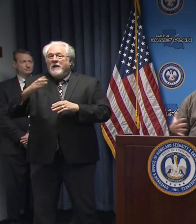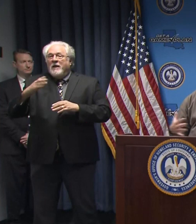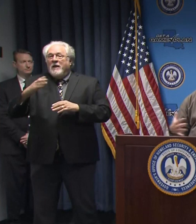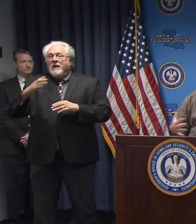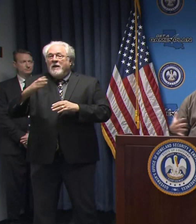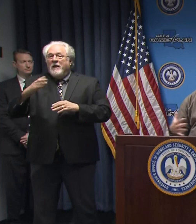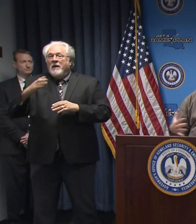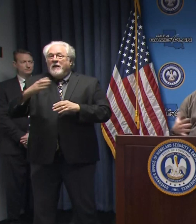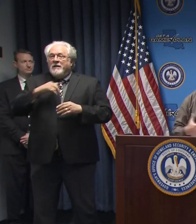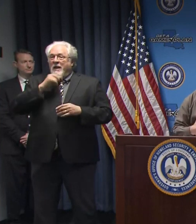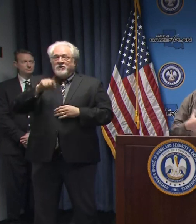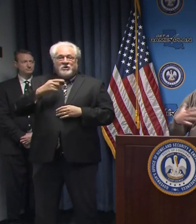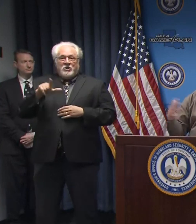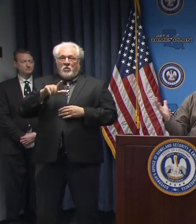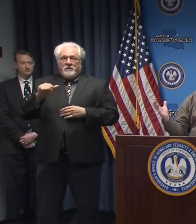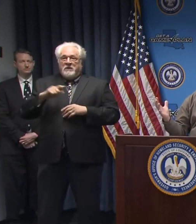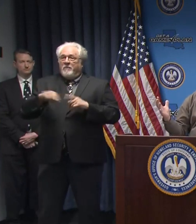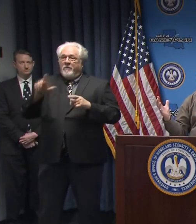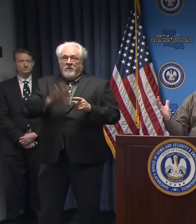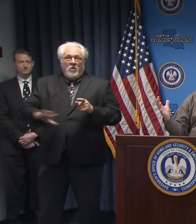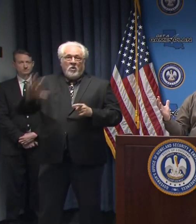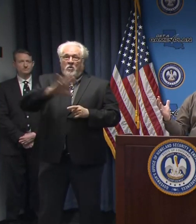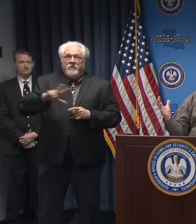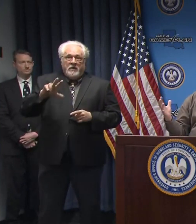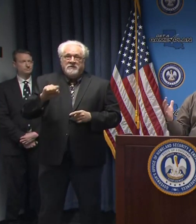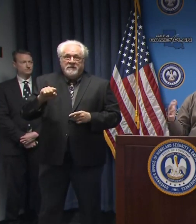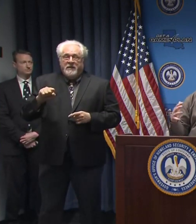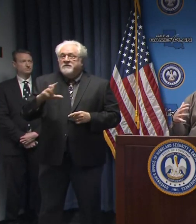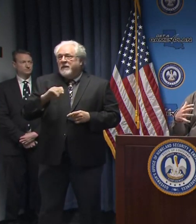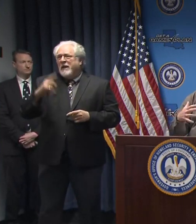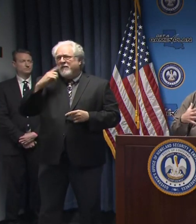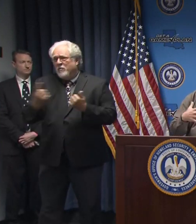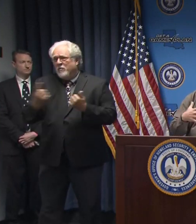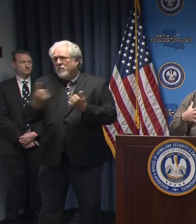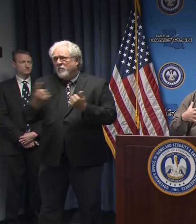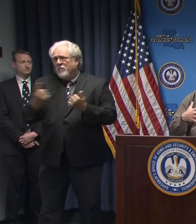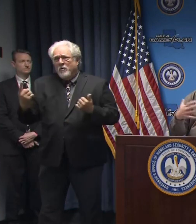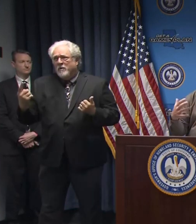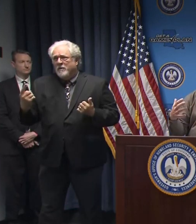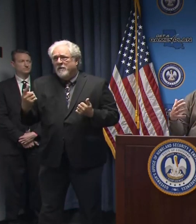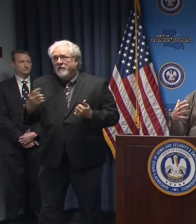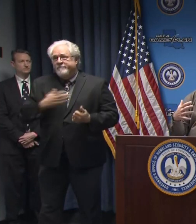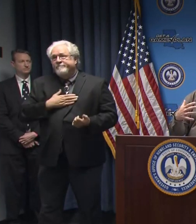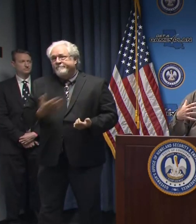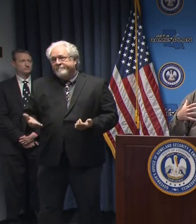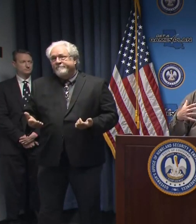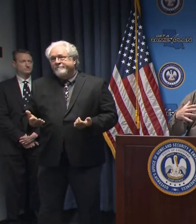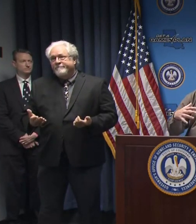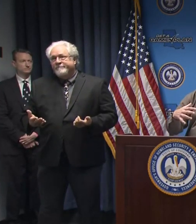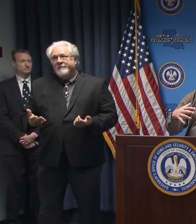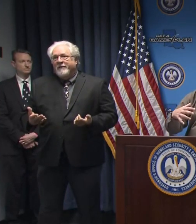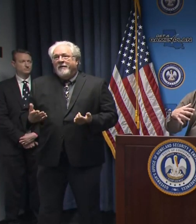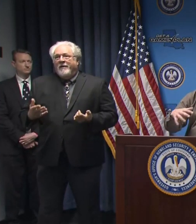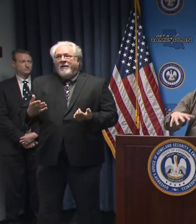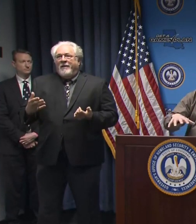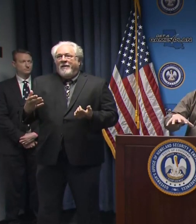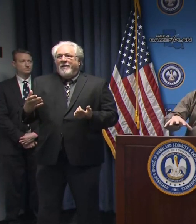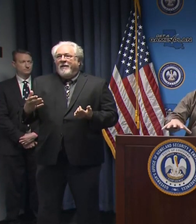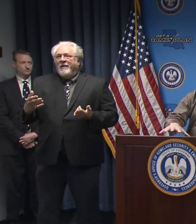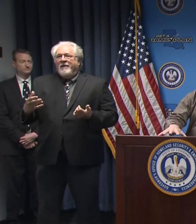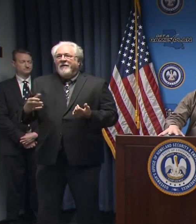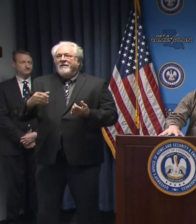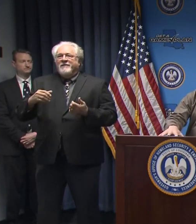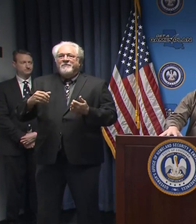it's all across the United States. And I think everyone, this is not, this wasn't